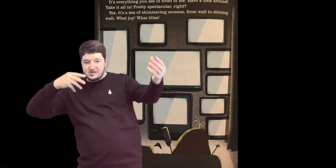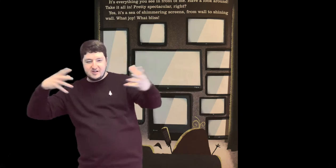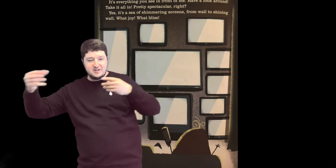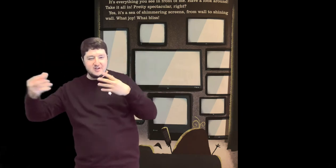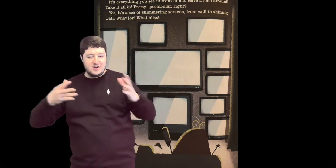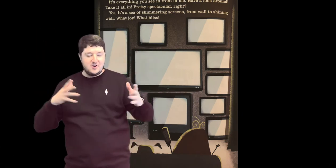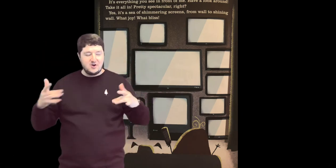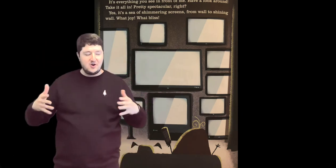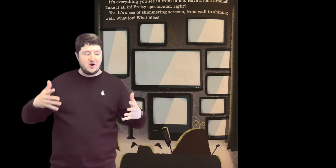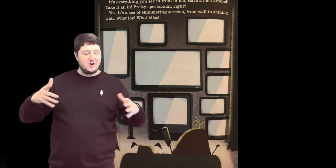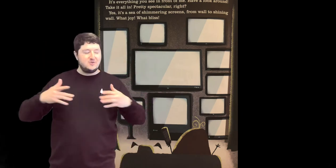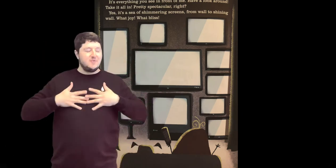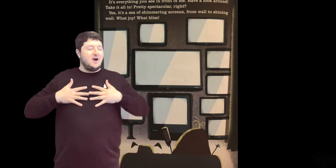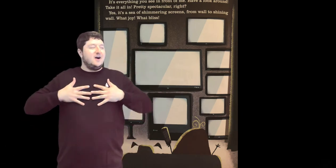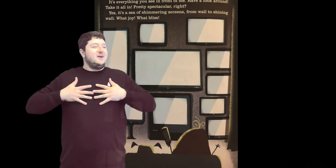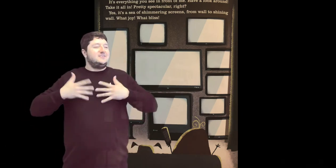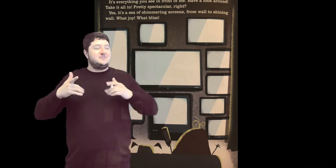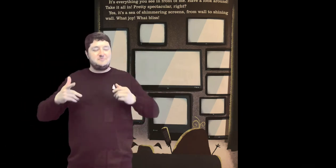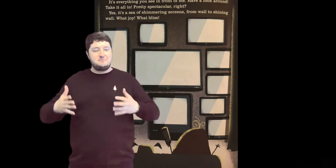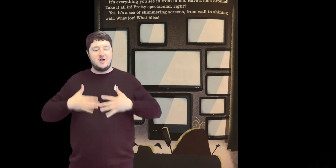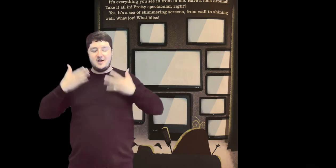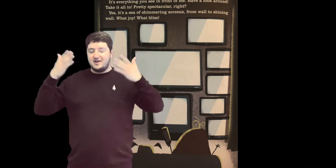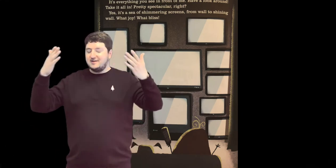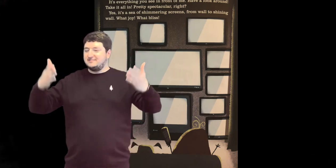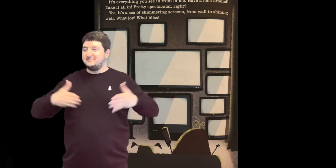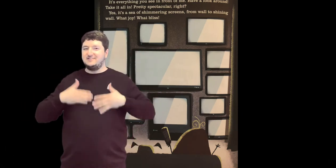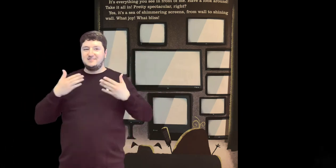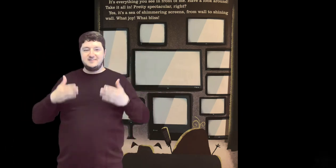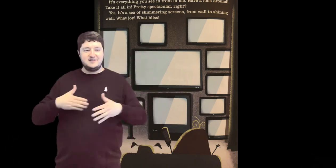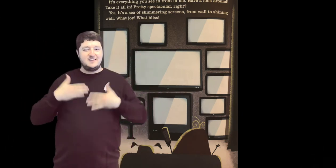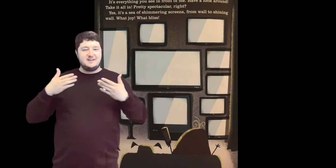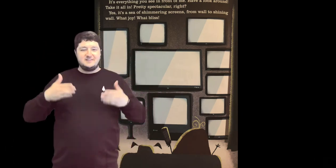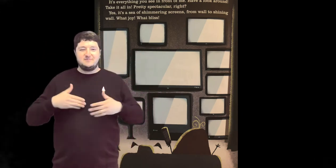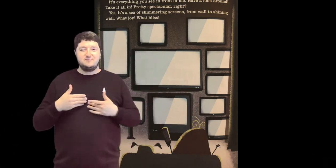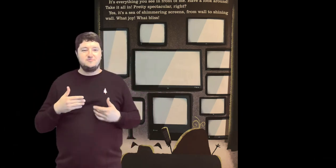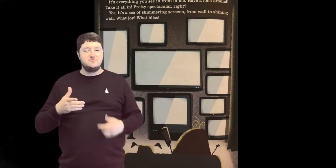to shining wall What joy What bliss